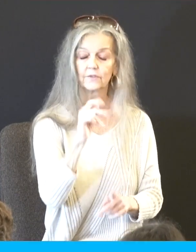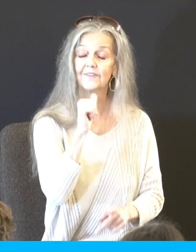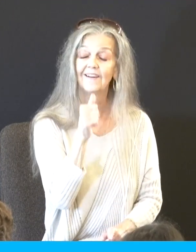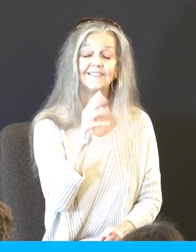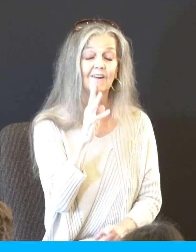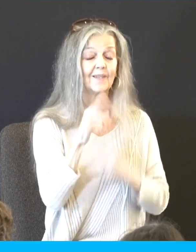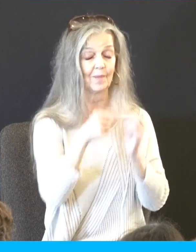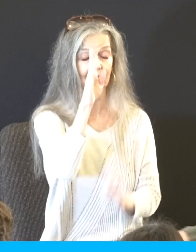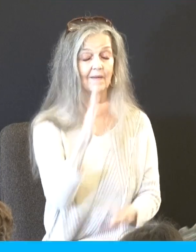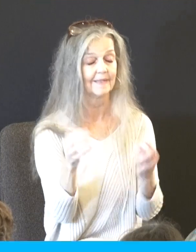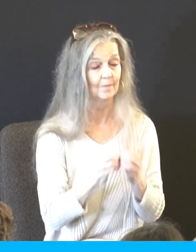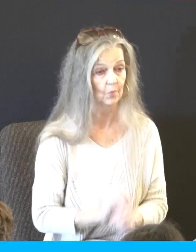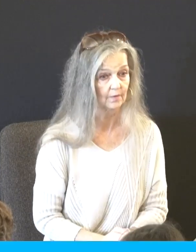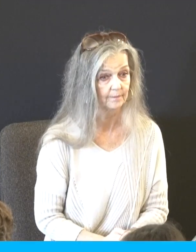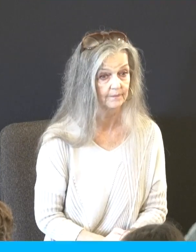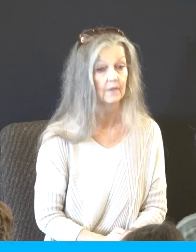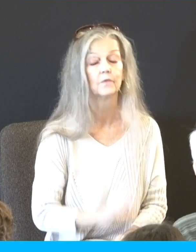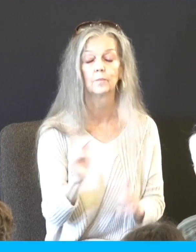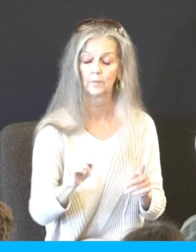obey and if you don't want to be right with him, you're going to destroy yourself.